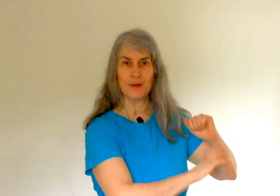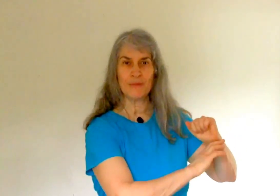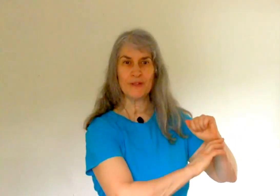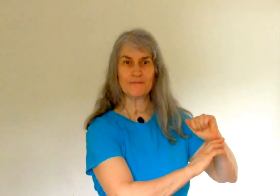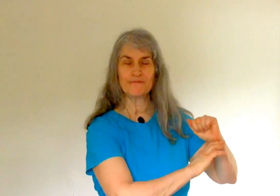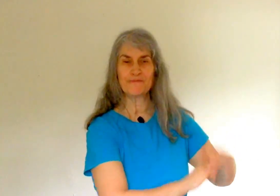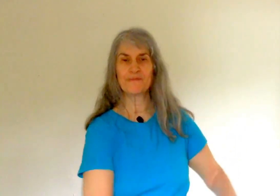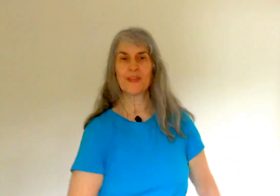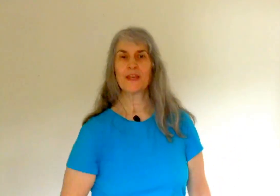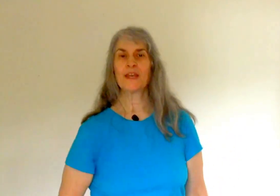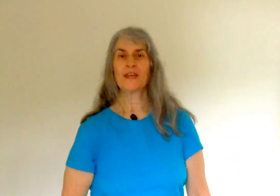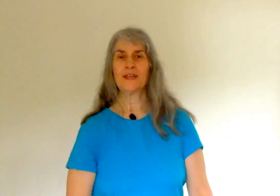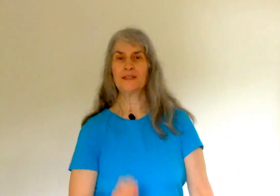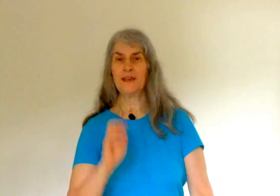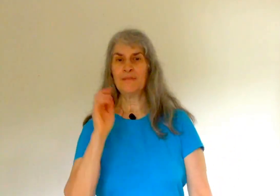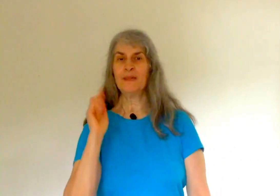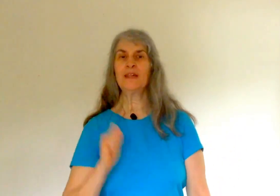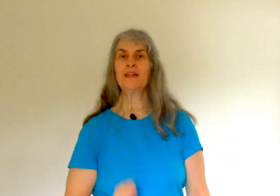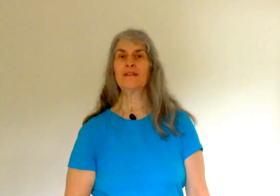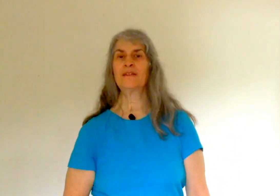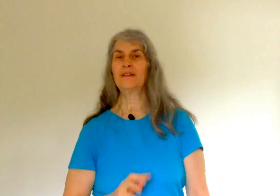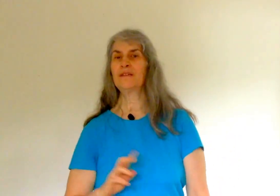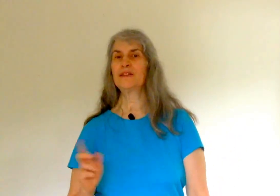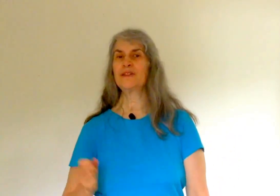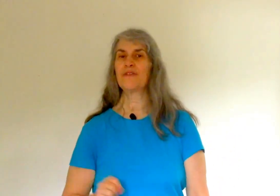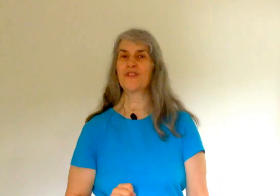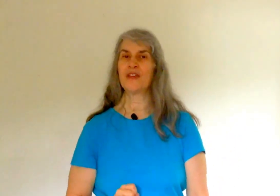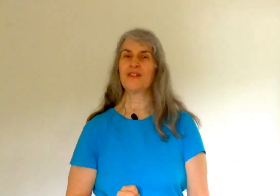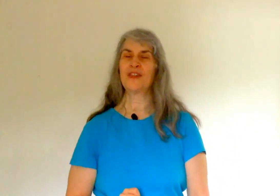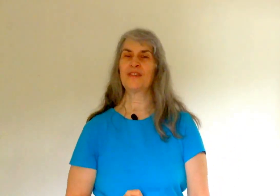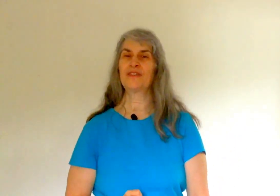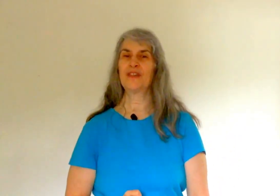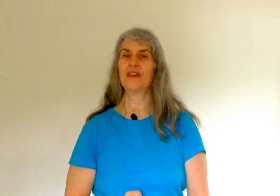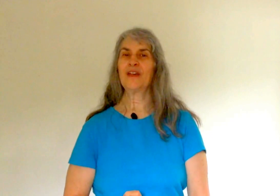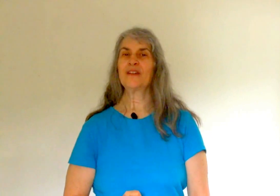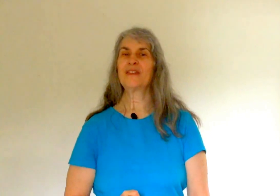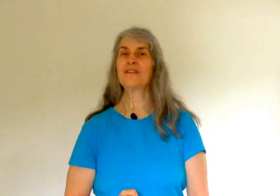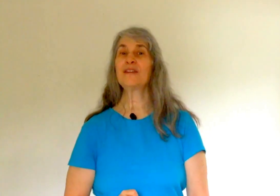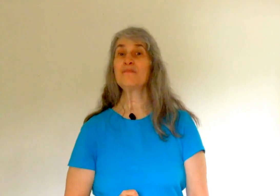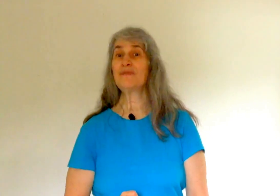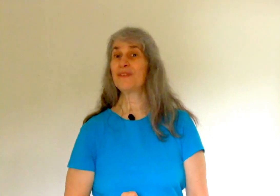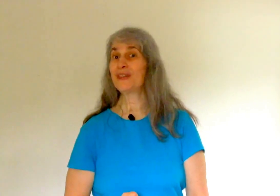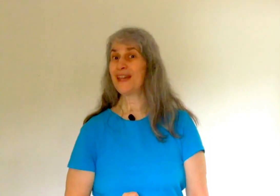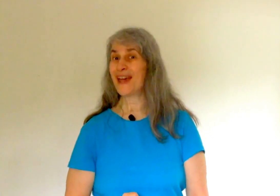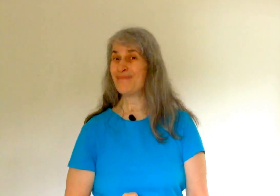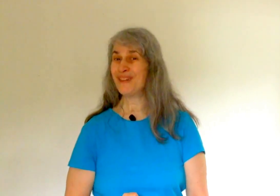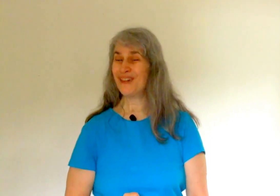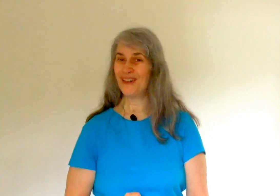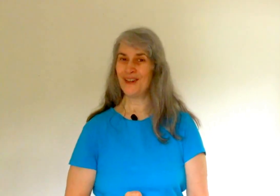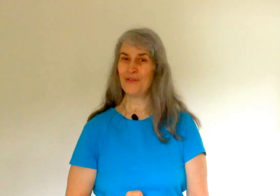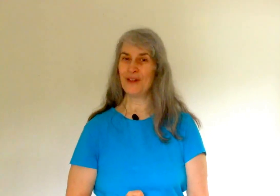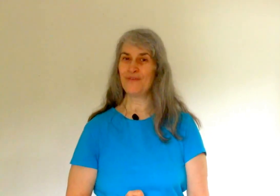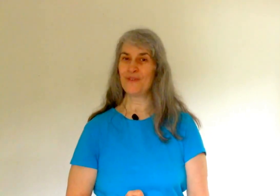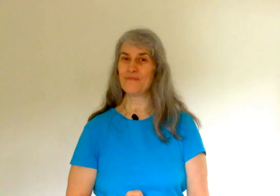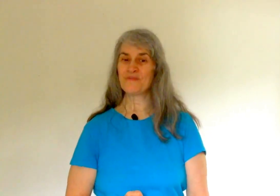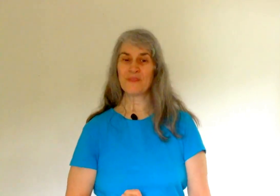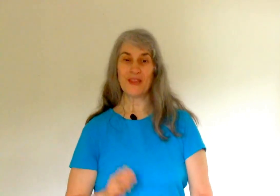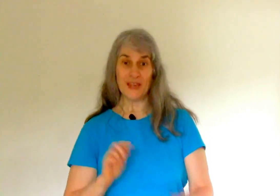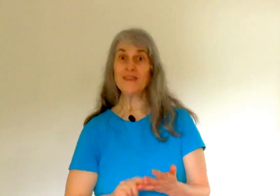moment, is I immediately list off ten things that leave me feeling happy and grateful in